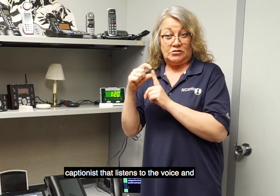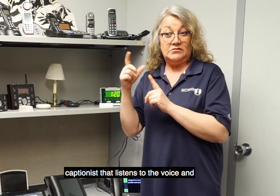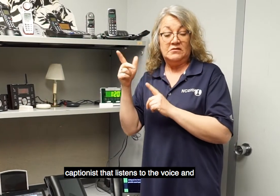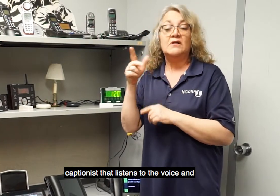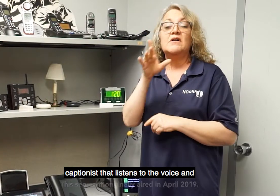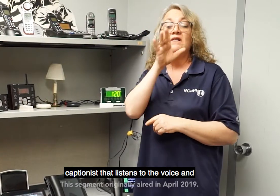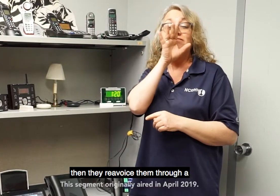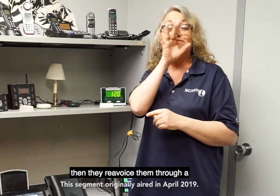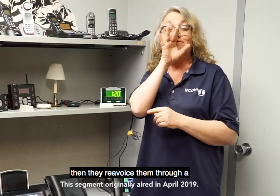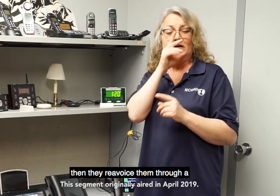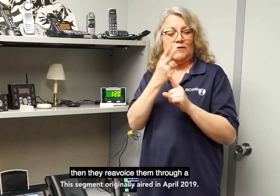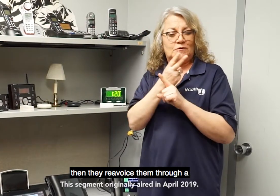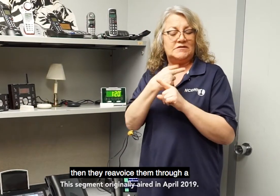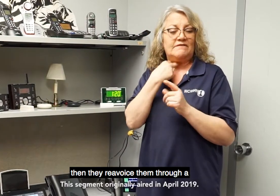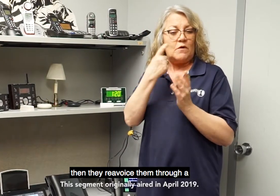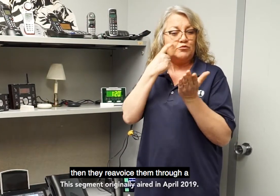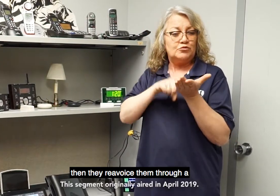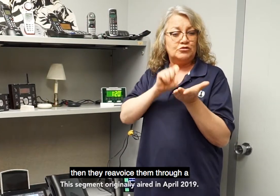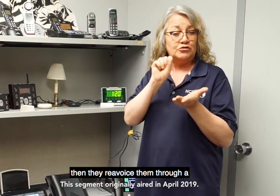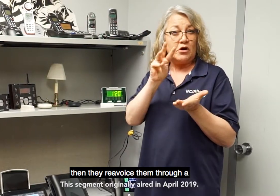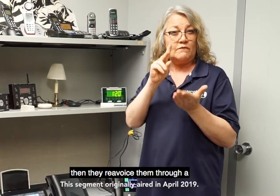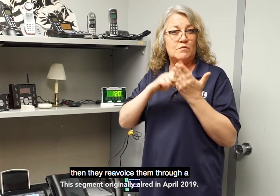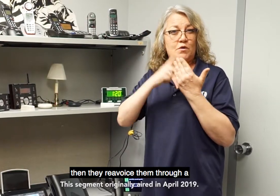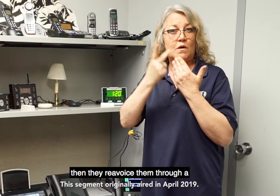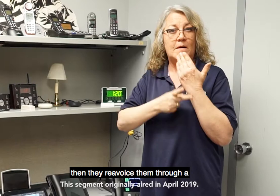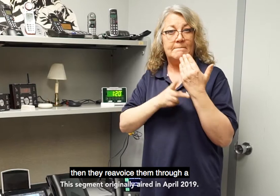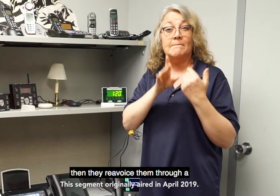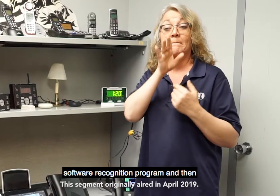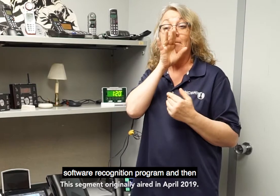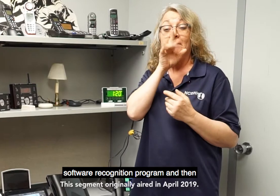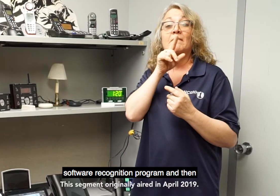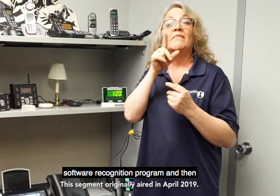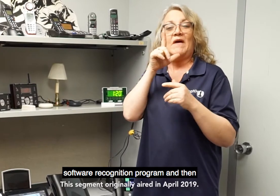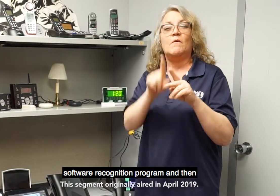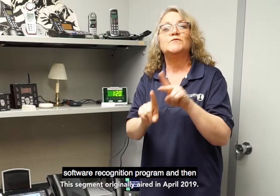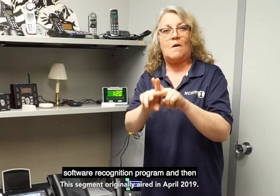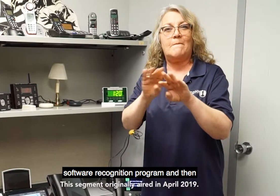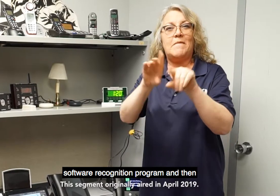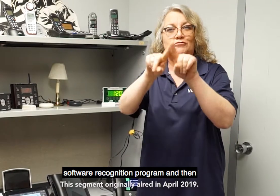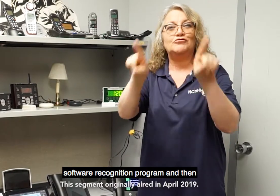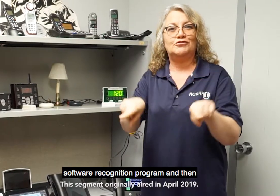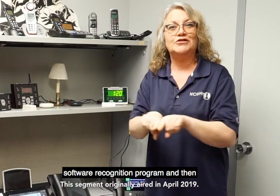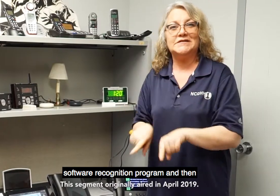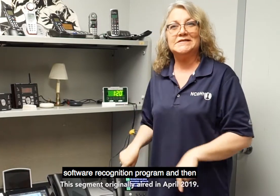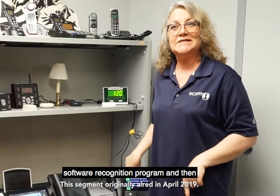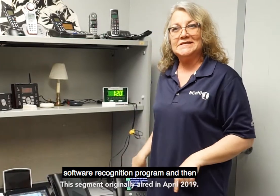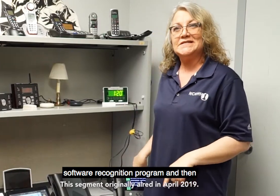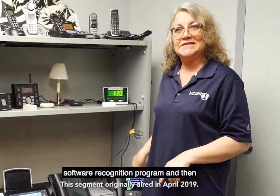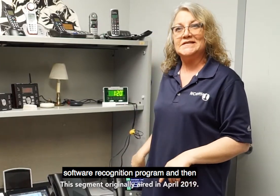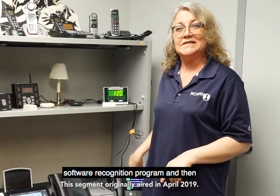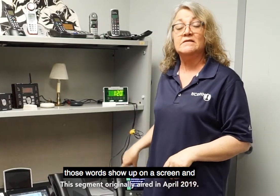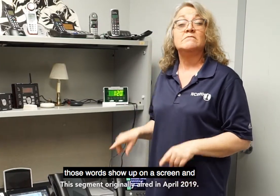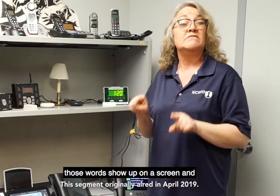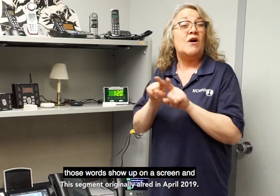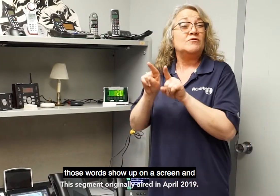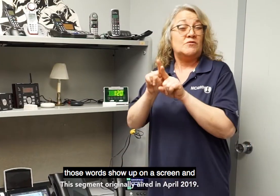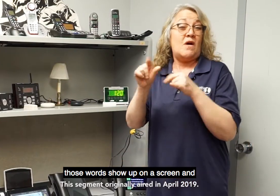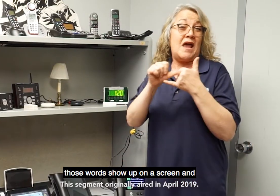and then they re-voice them through a software recognition program. And then those words show up on a